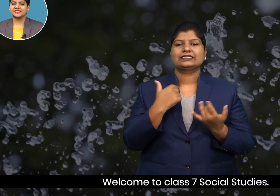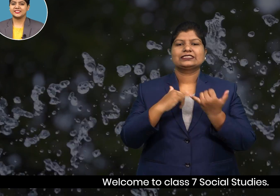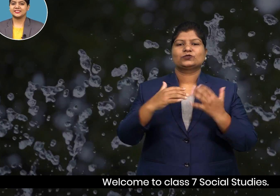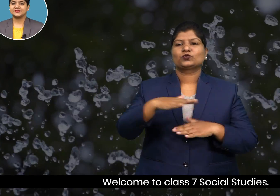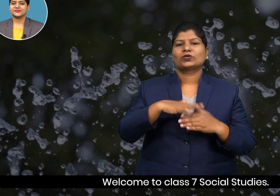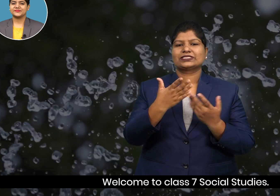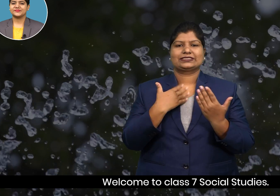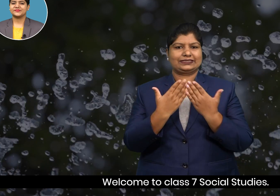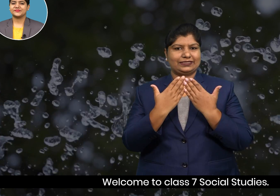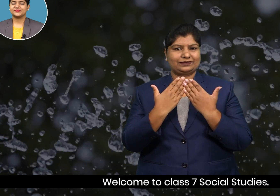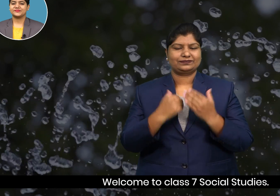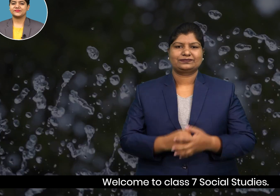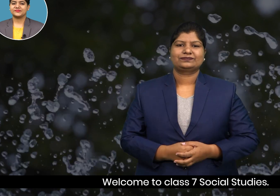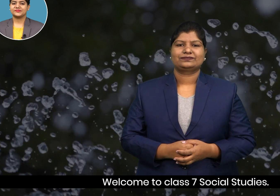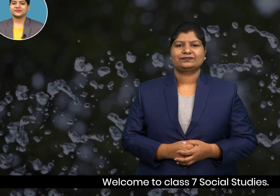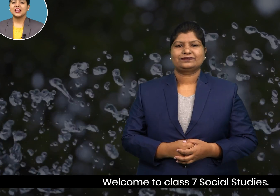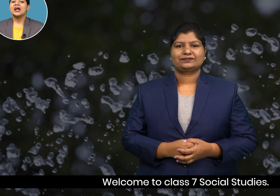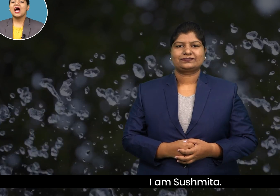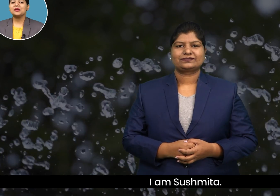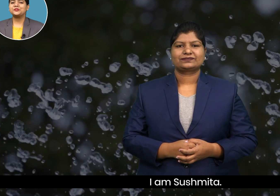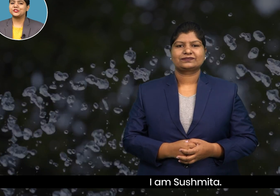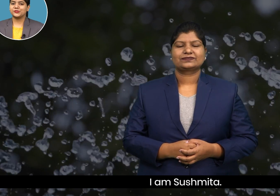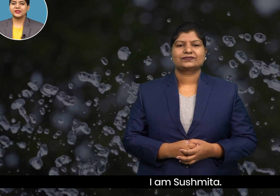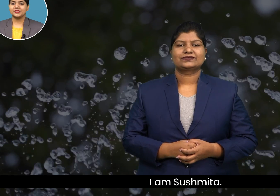I'm Shish Mita